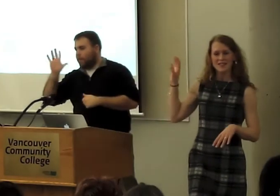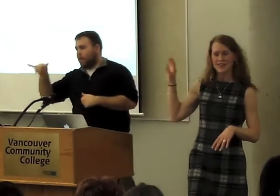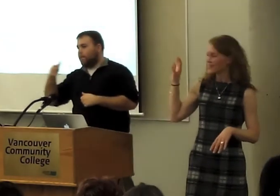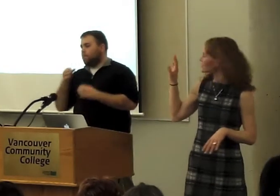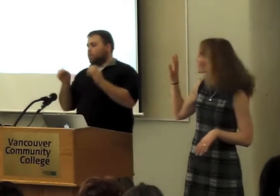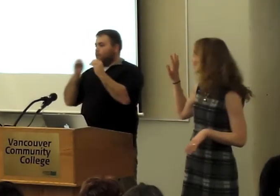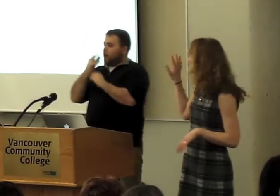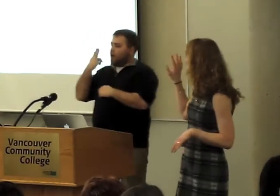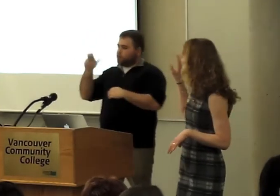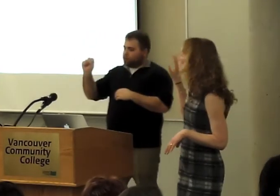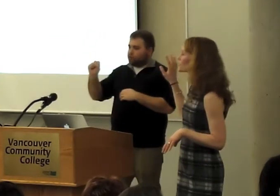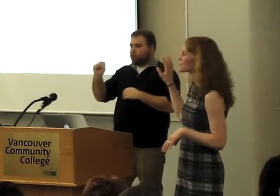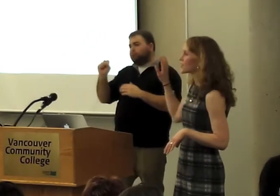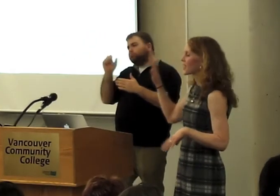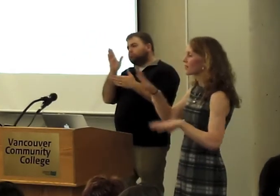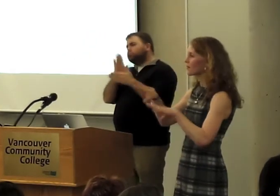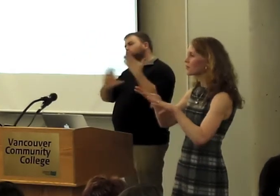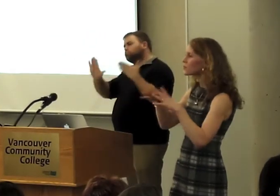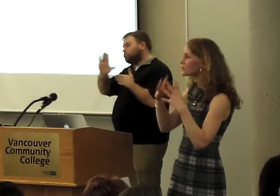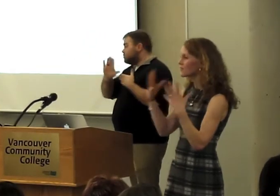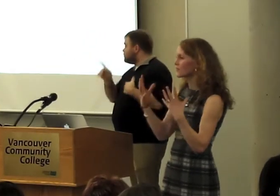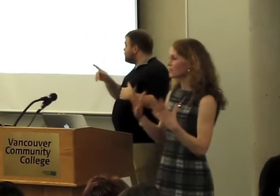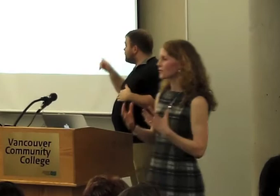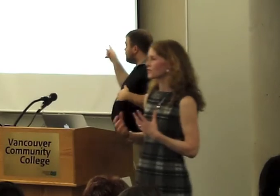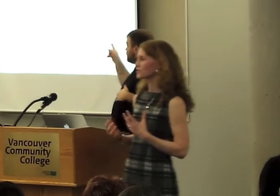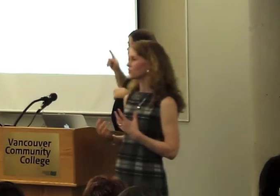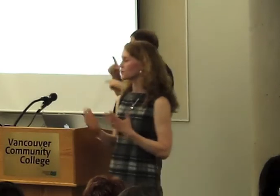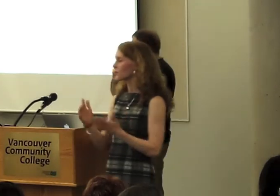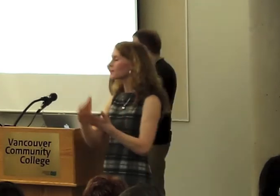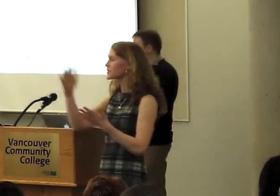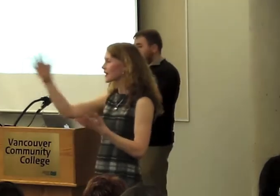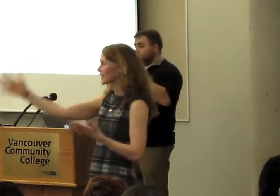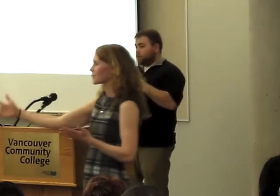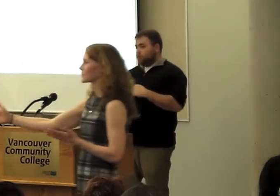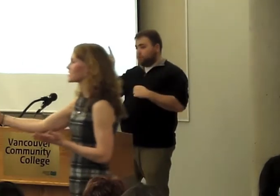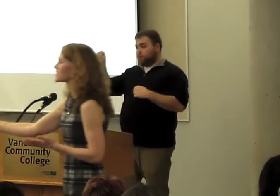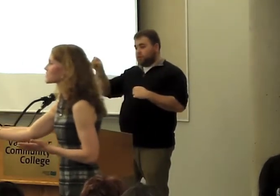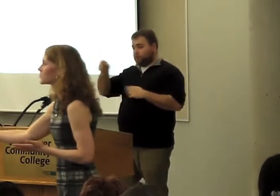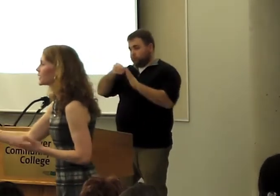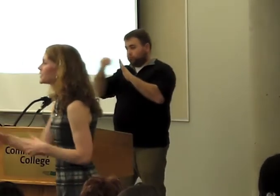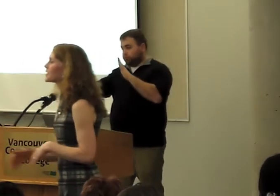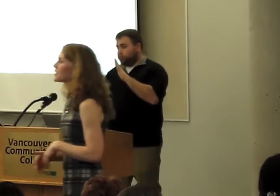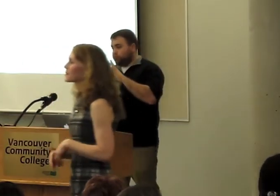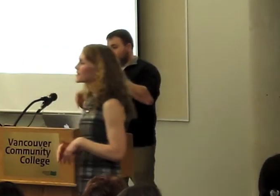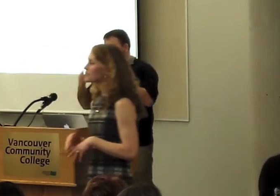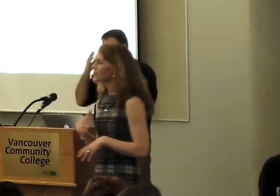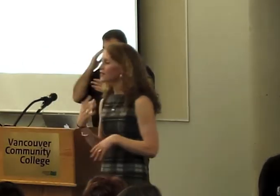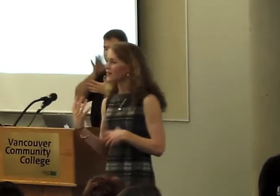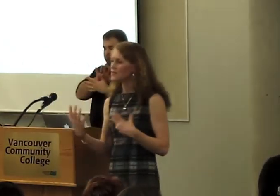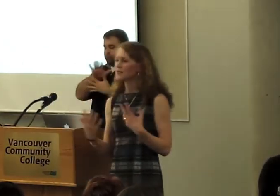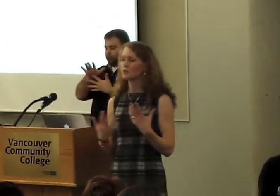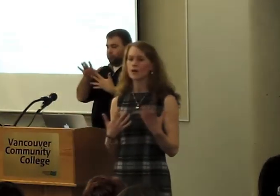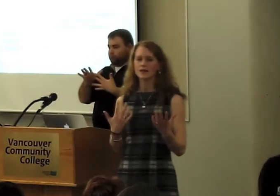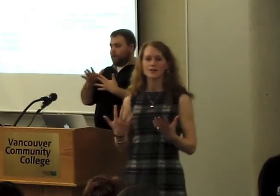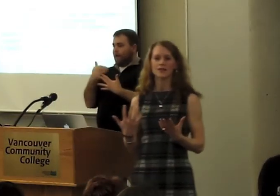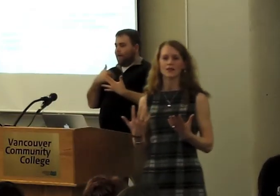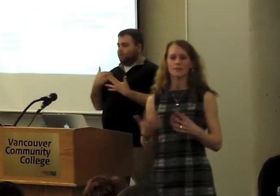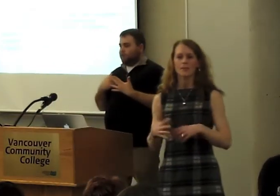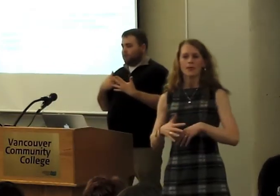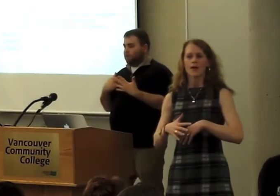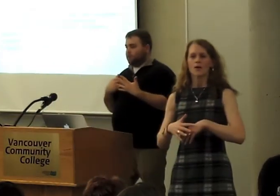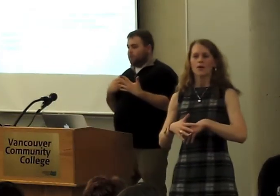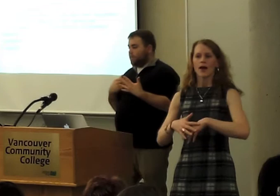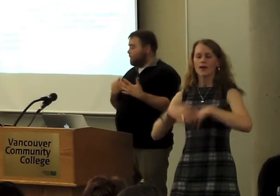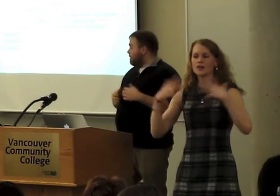because these are the tools that are most vivid for your students. We will be talking about an additional one, but these are the things that you want to